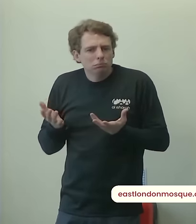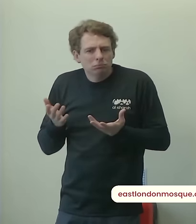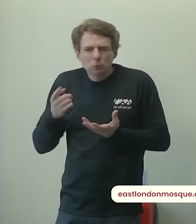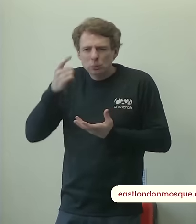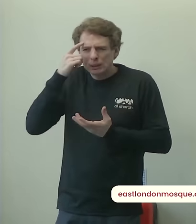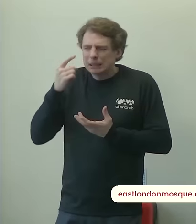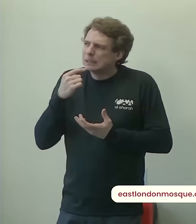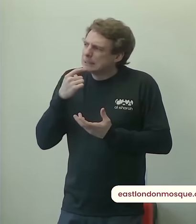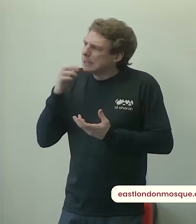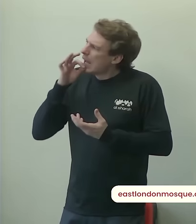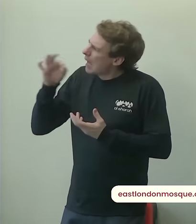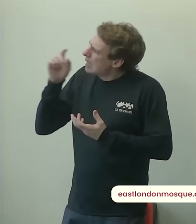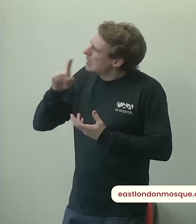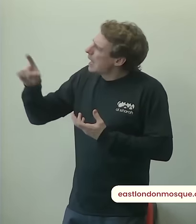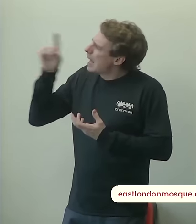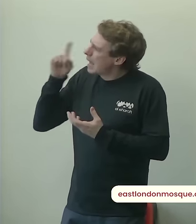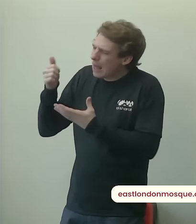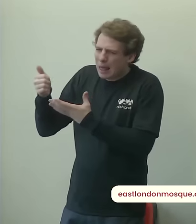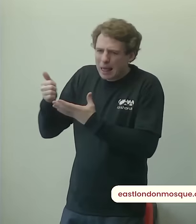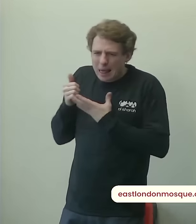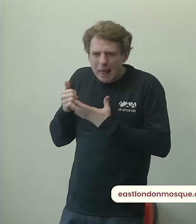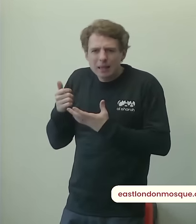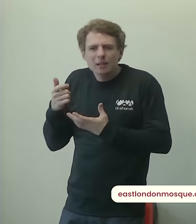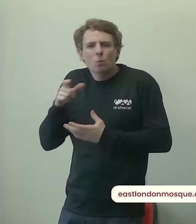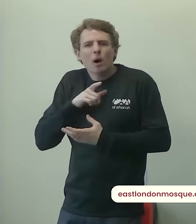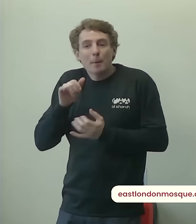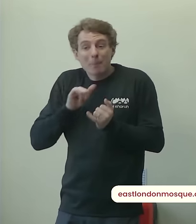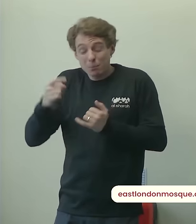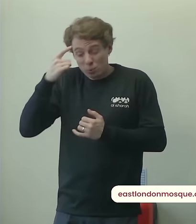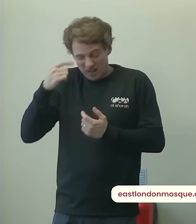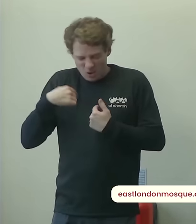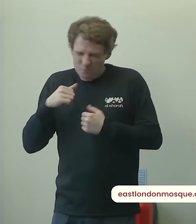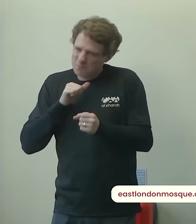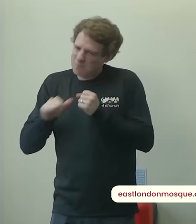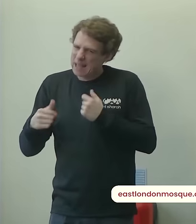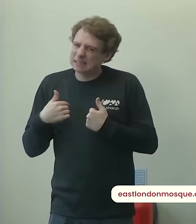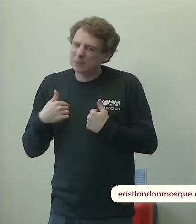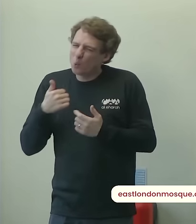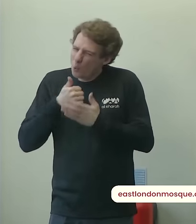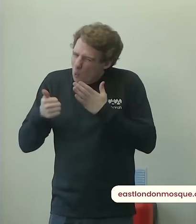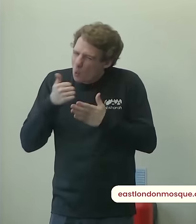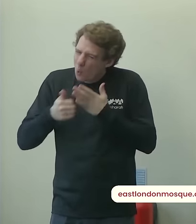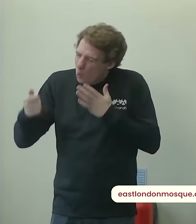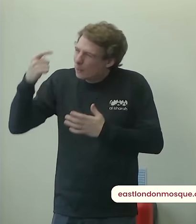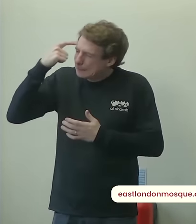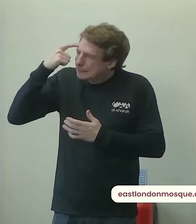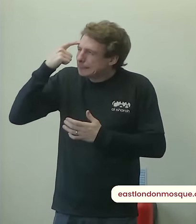allah for steadfastness until the day i meet him because shaytan will keep coming to make me feel you're better